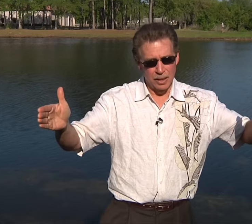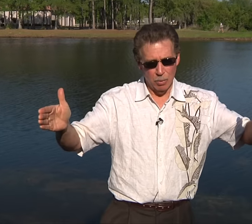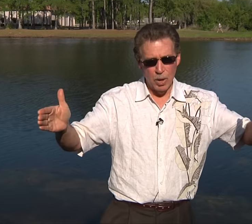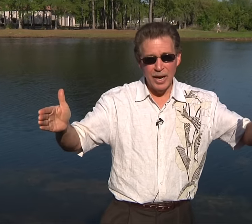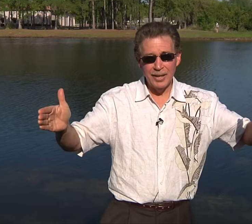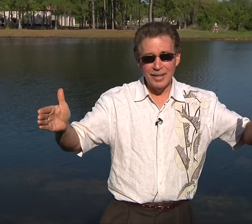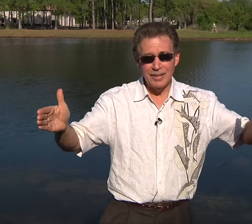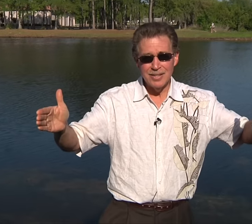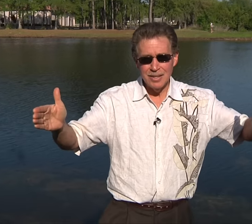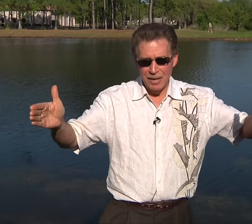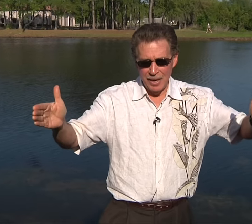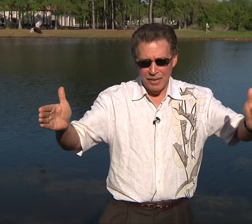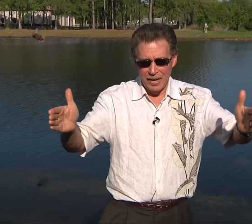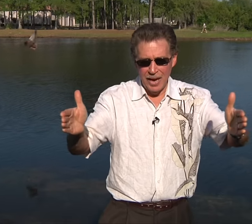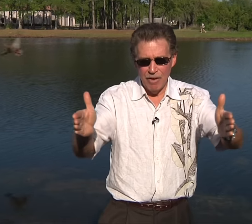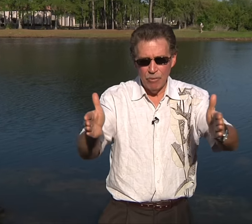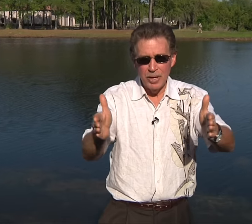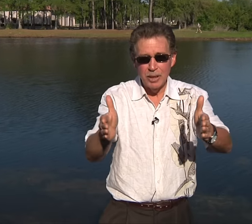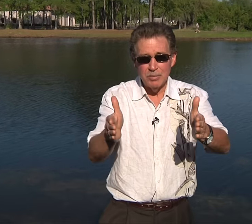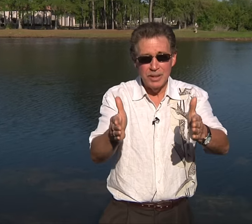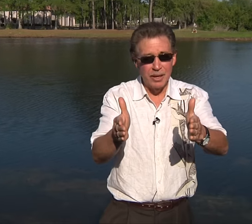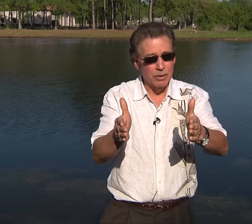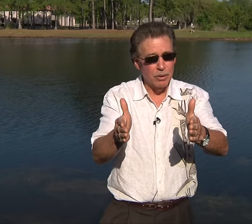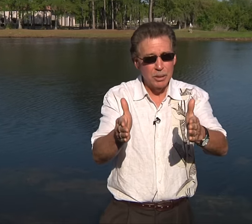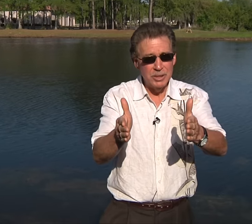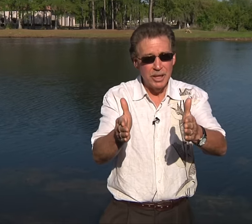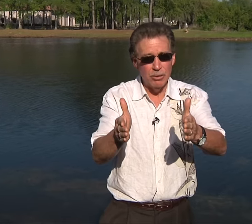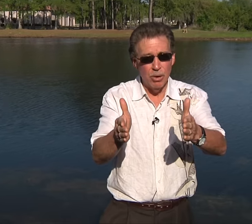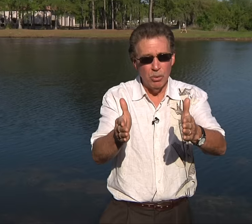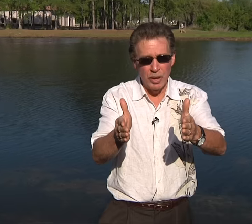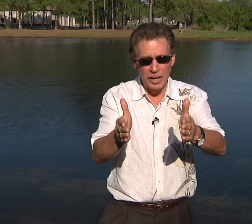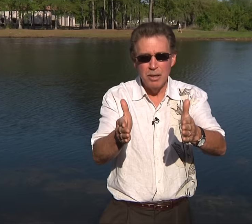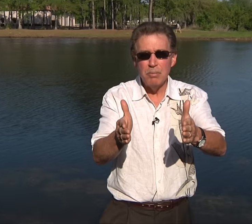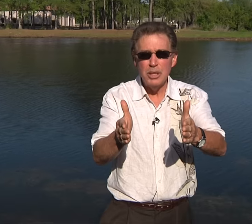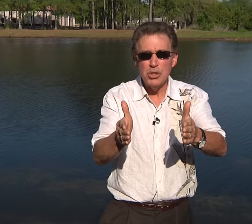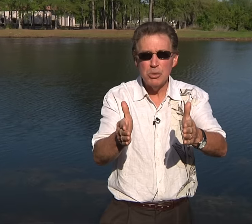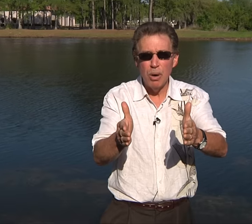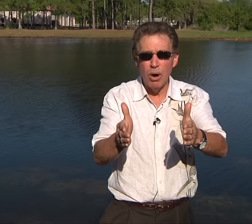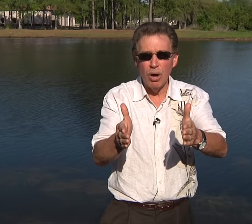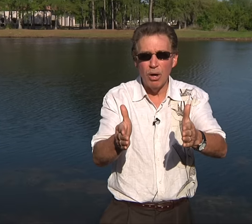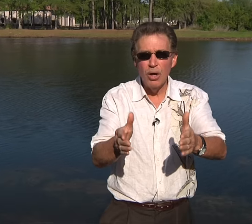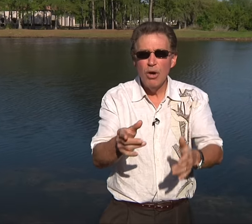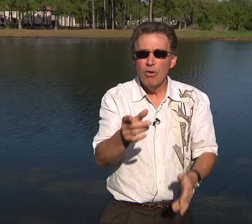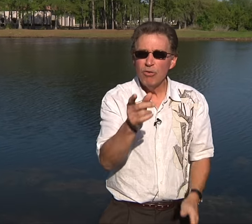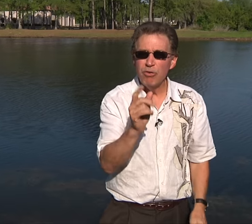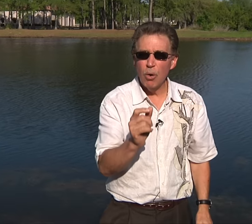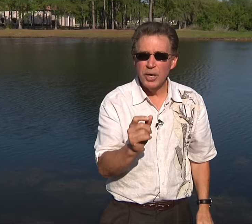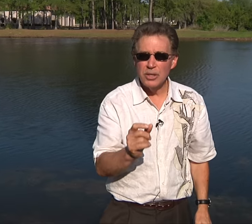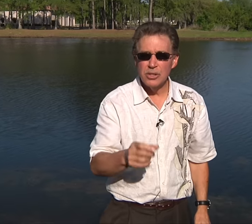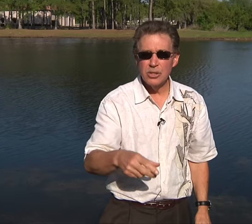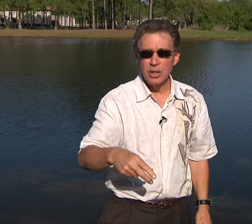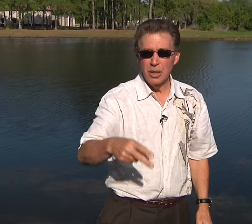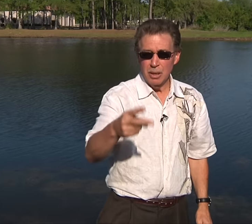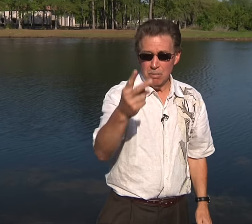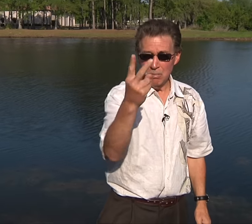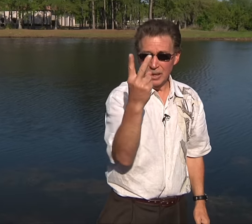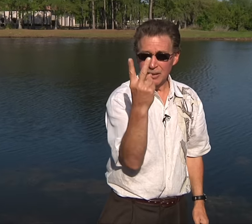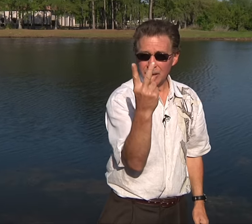kind of wide like this, and then halfway come together, don't come together all the way, means small. Voice, make the